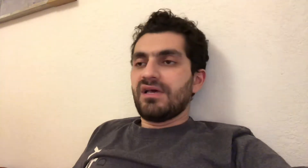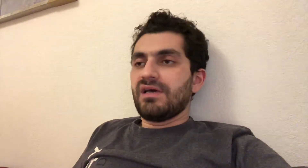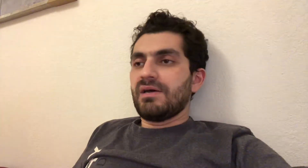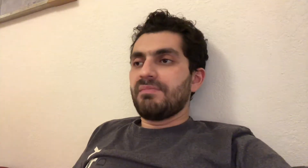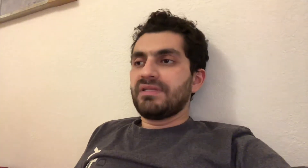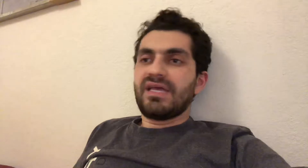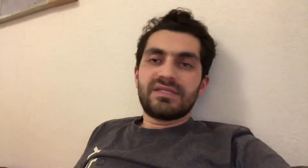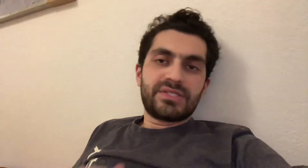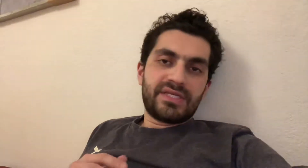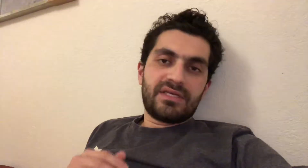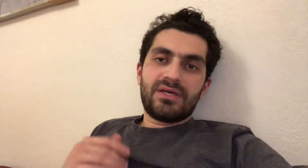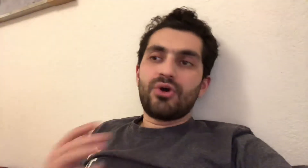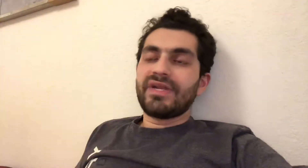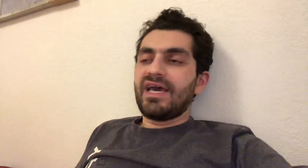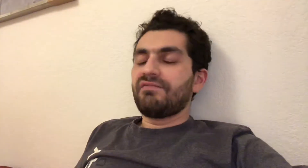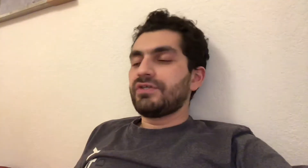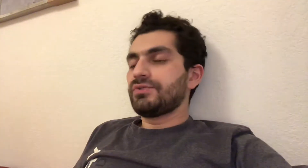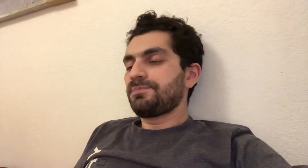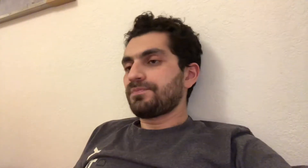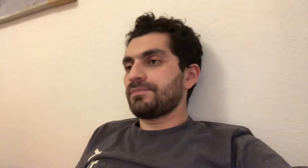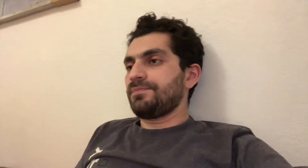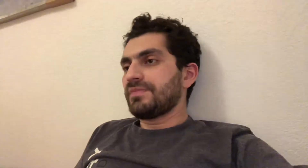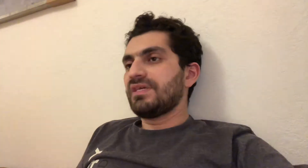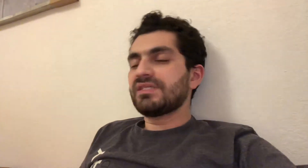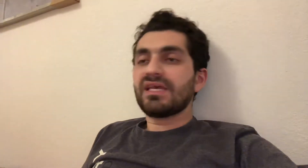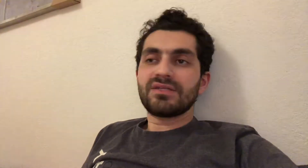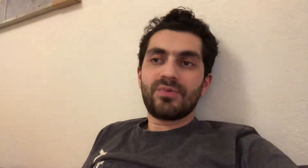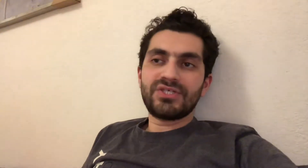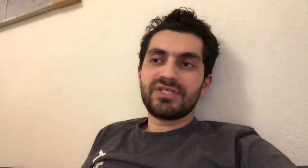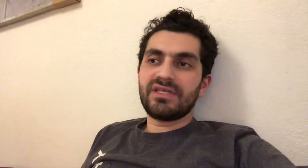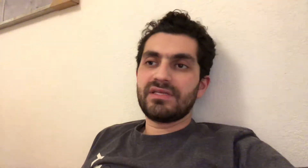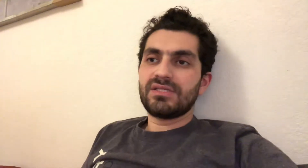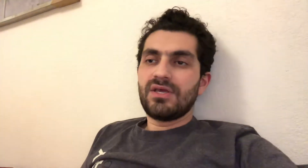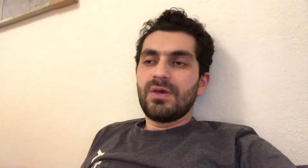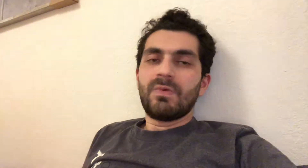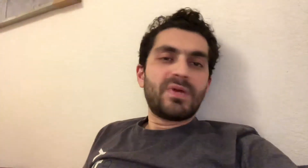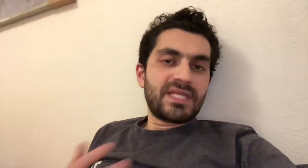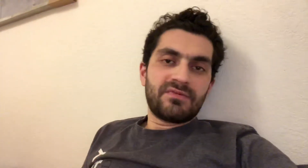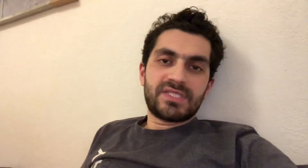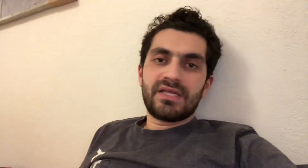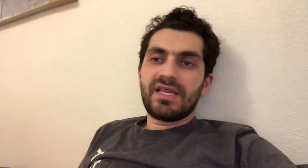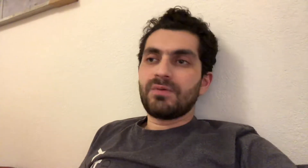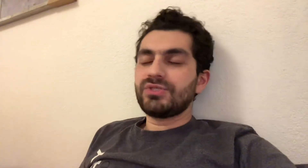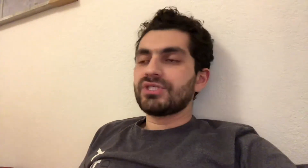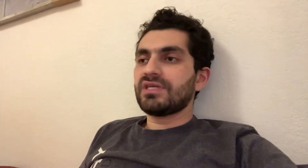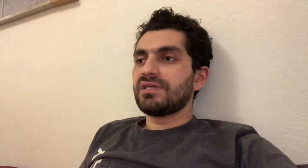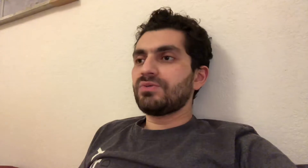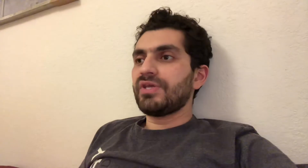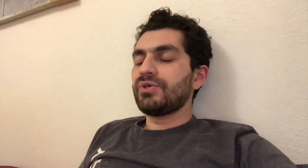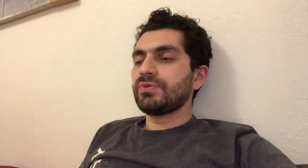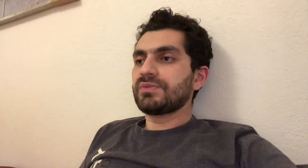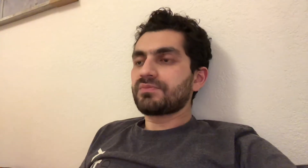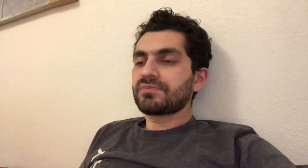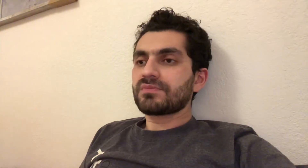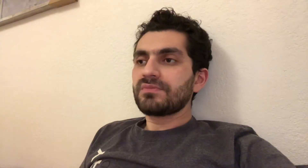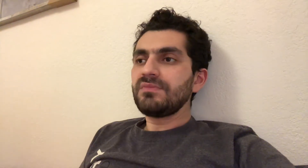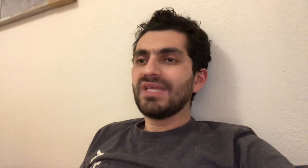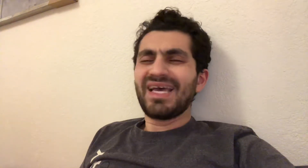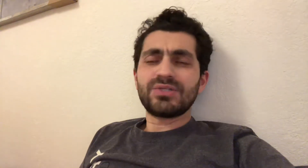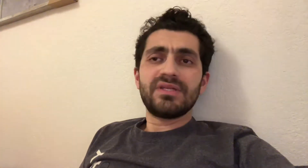But that's on average. The second question is, well, what type of sign language do I use? Actually,